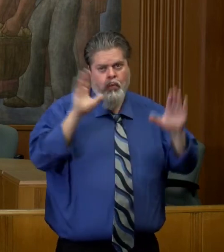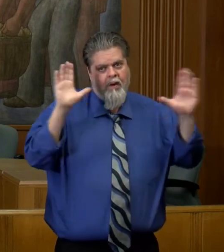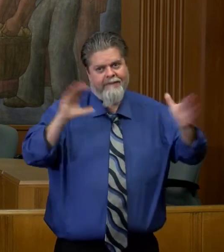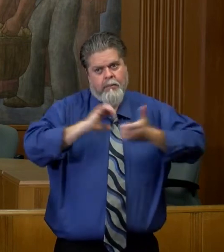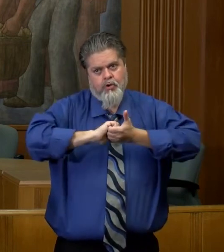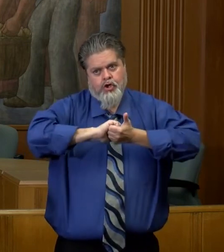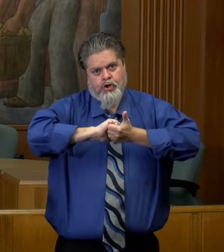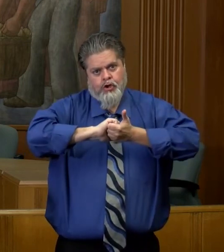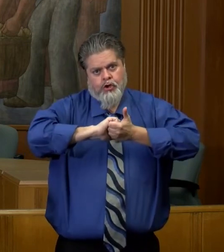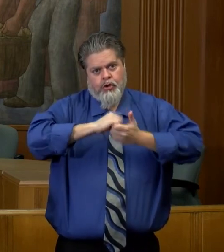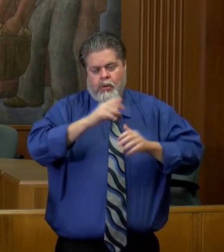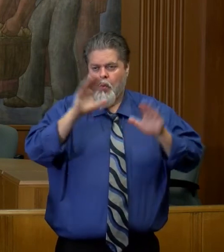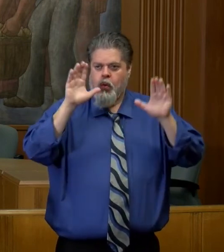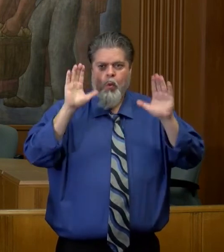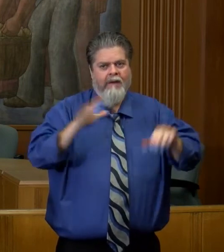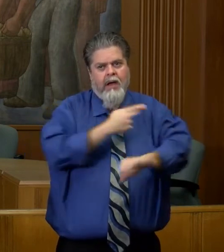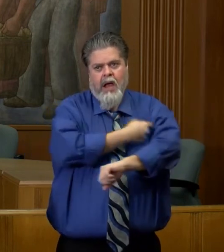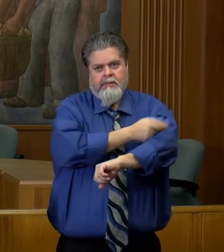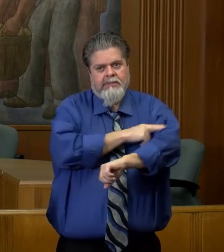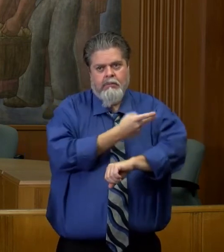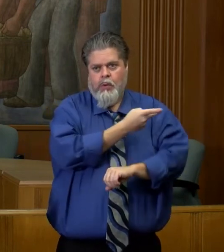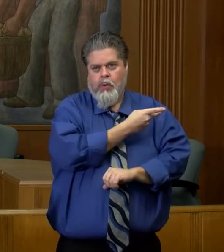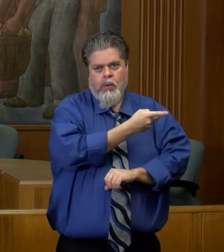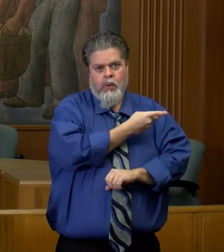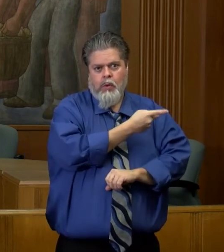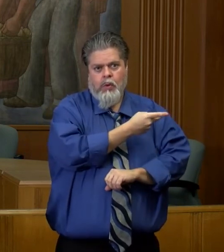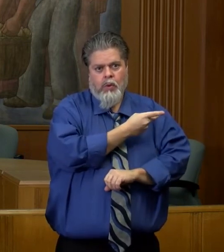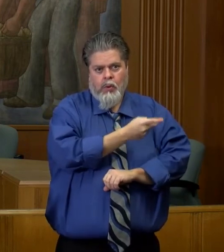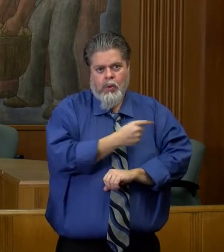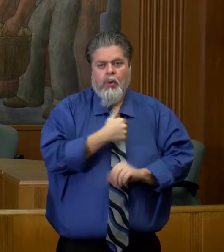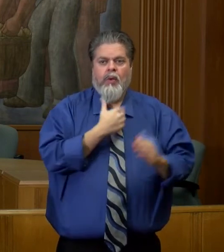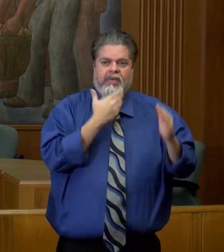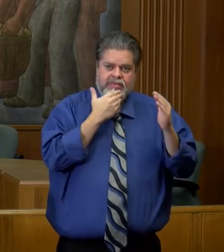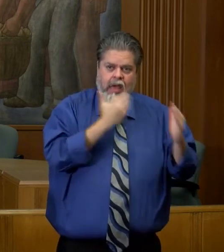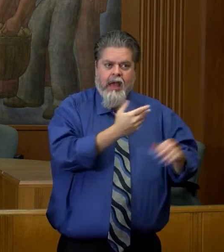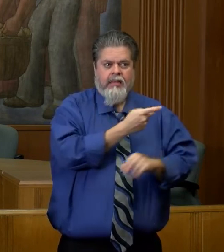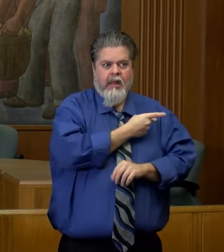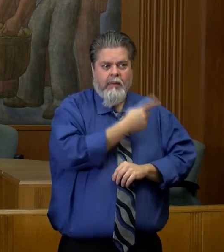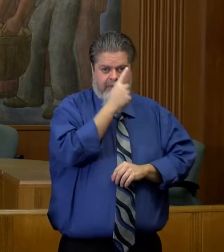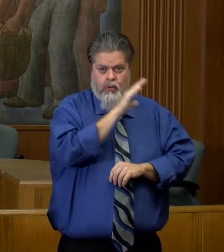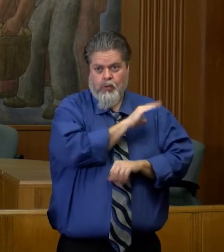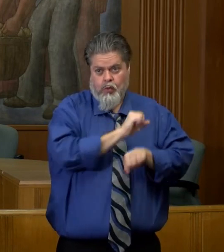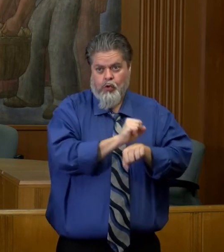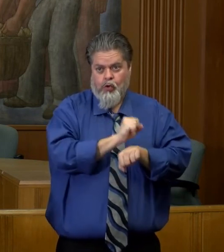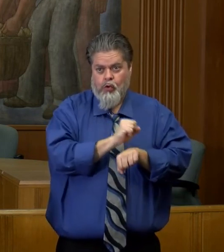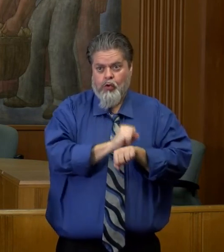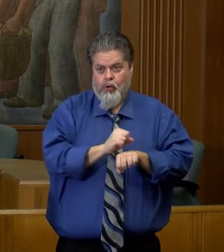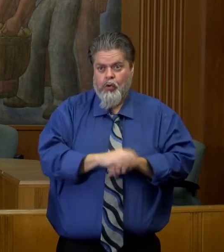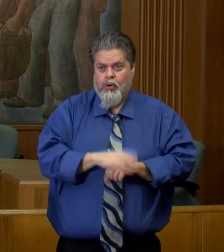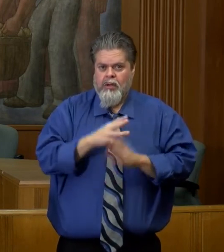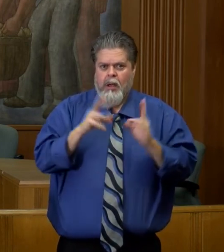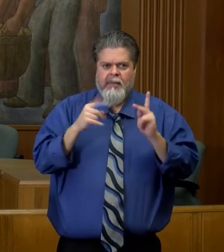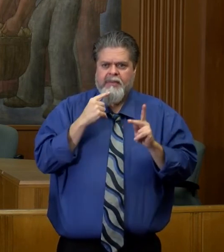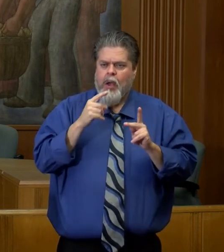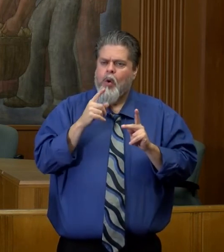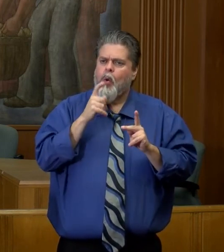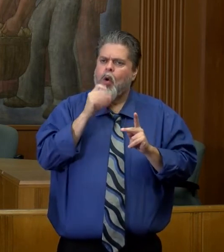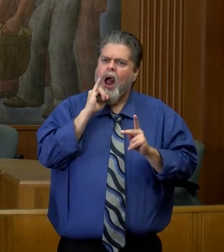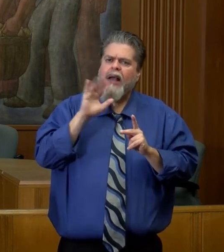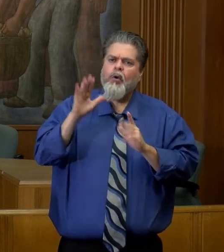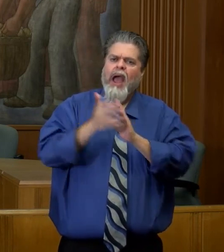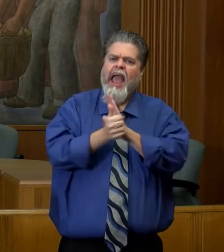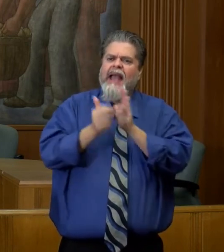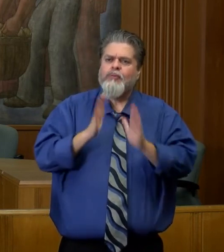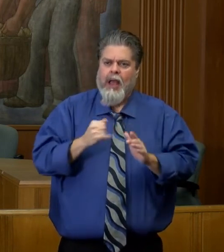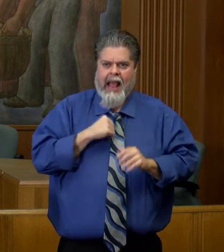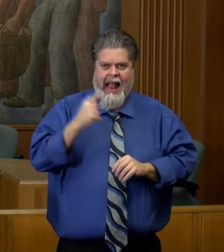we got incredible healthcare systems in our community and I want to thank them for their work people a lot of times ask me what experts I listen to I